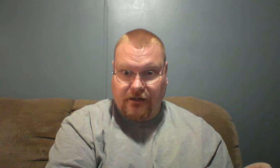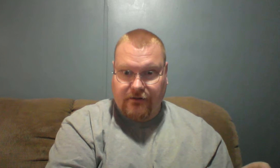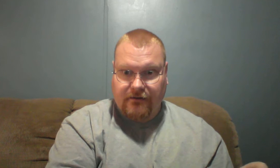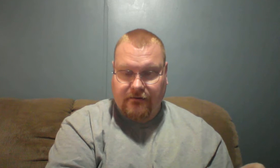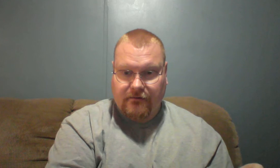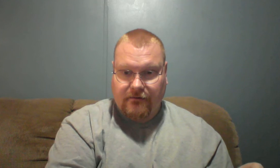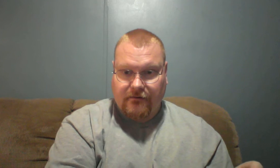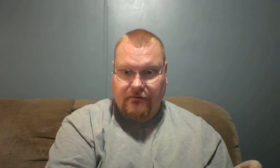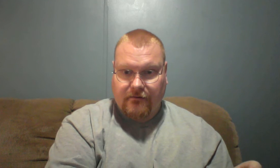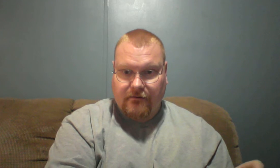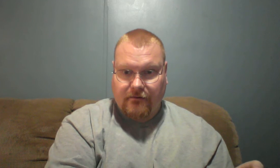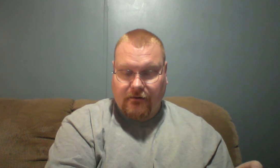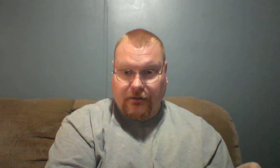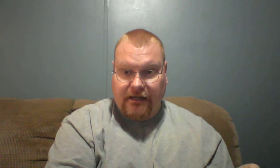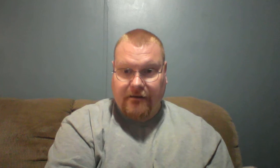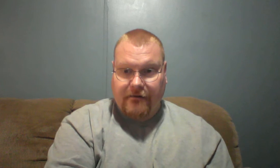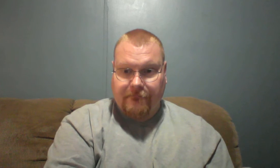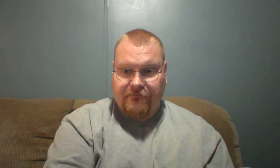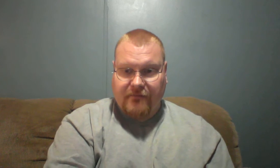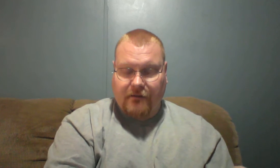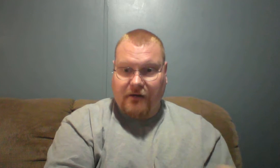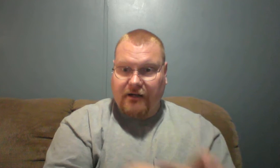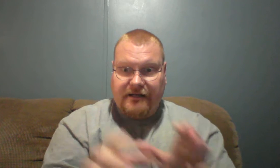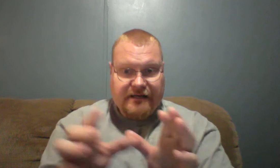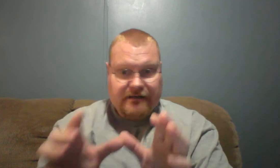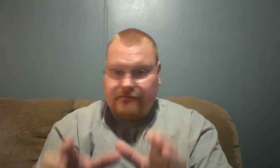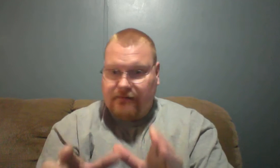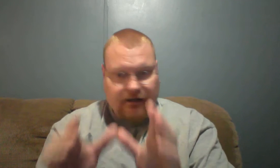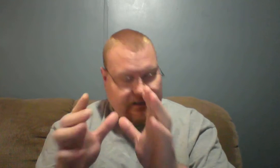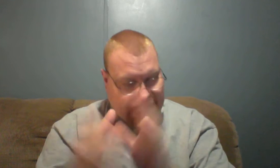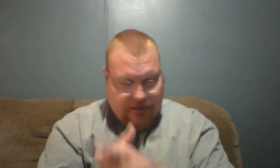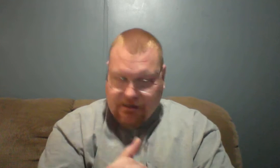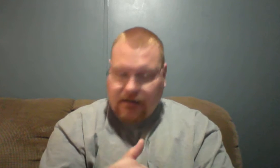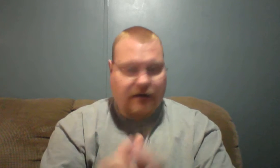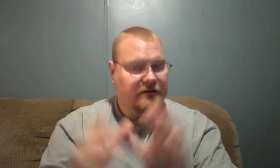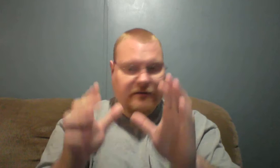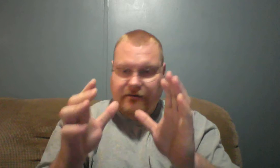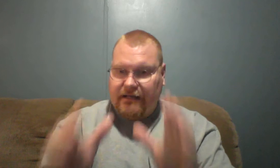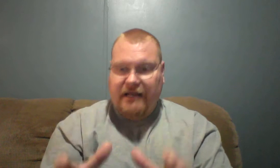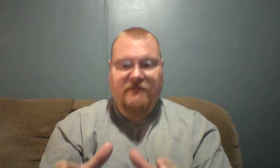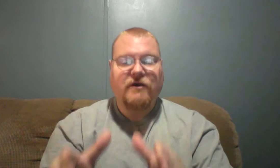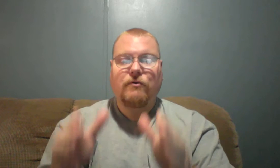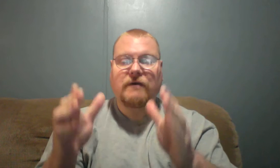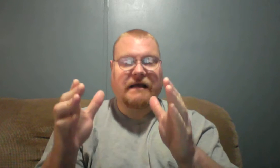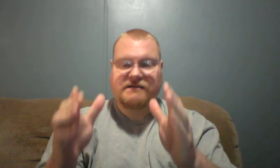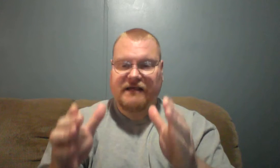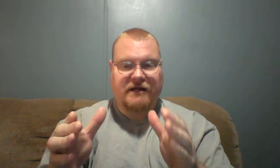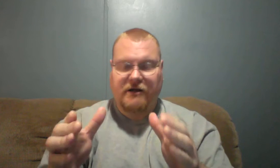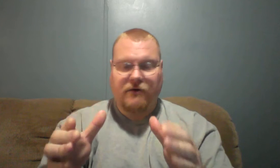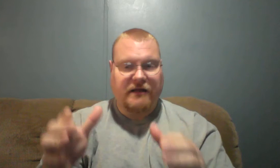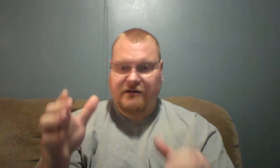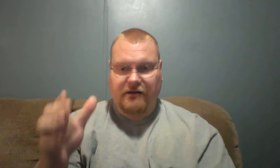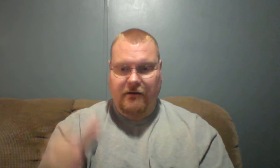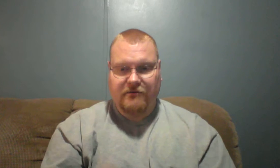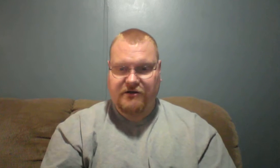clothing. Okay? I'm not condemning any of you as saying, you know, that just,